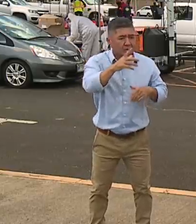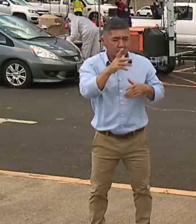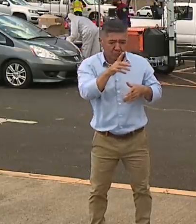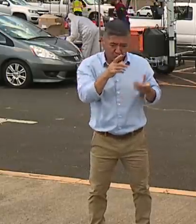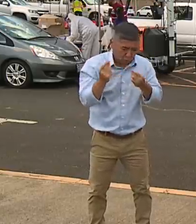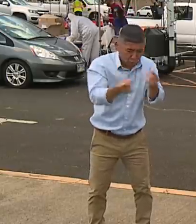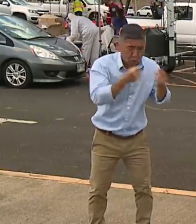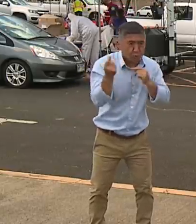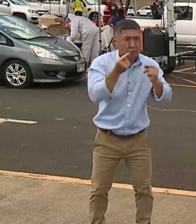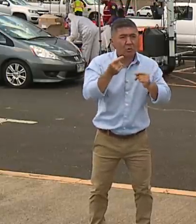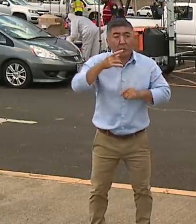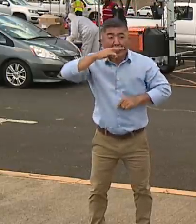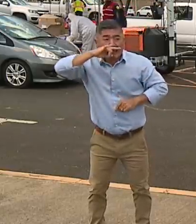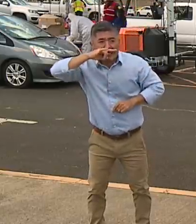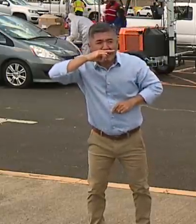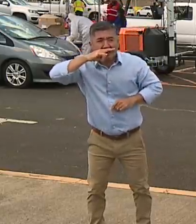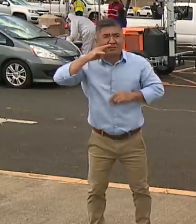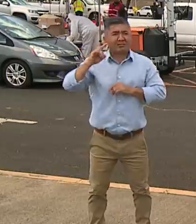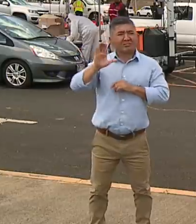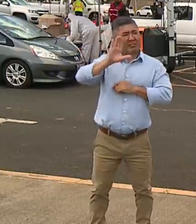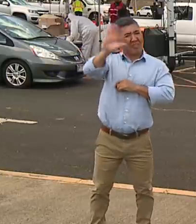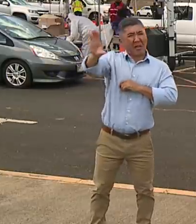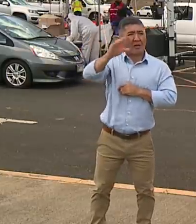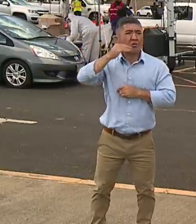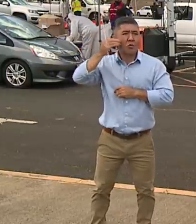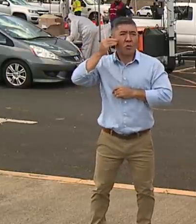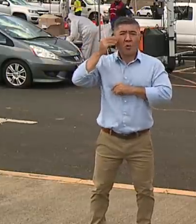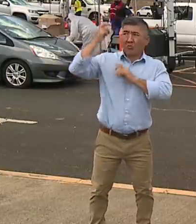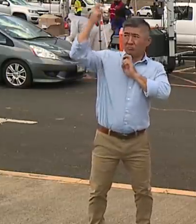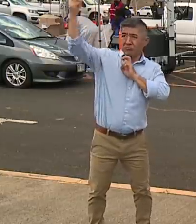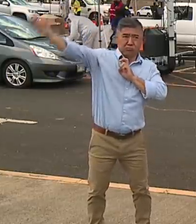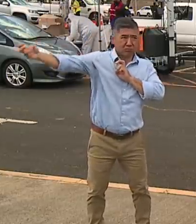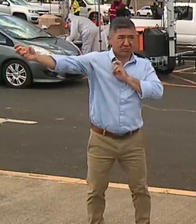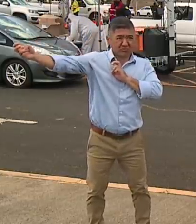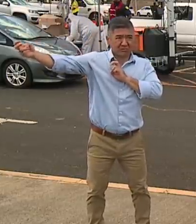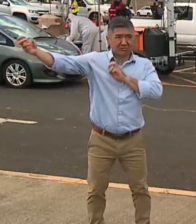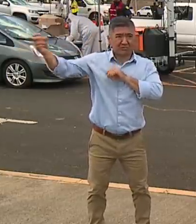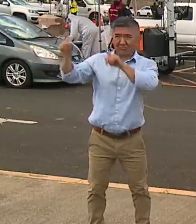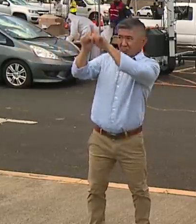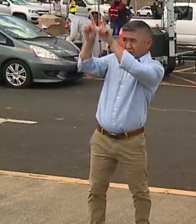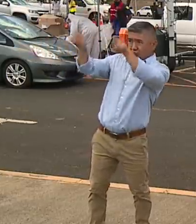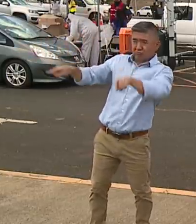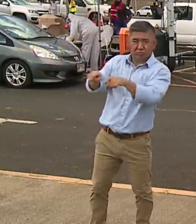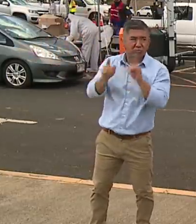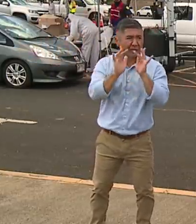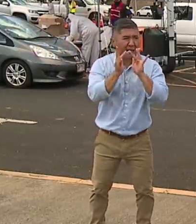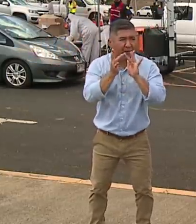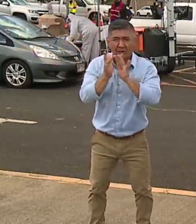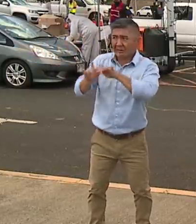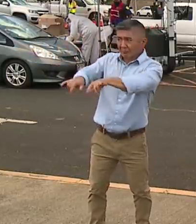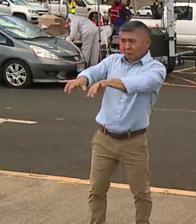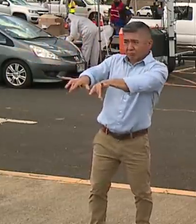go to do school work during this period of time. They should do it long distance, over the internet and other ways.